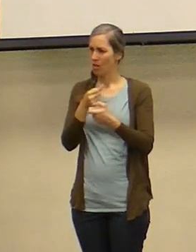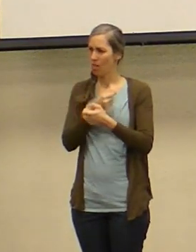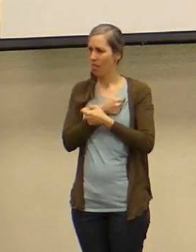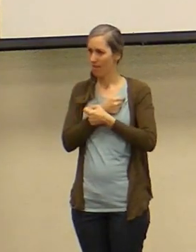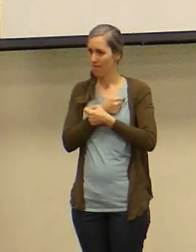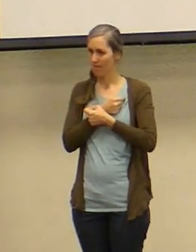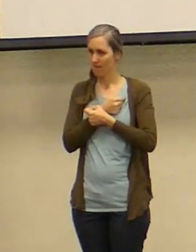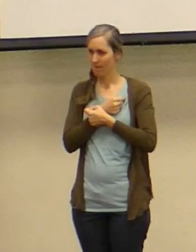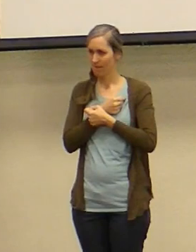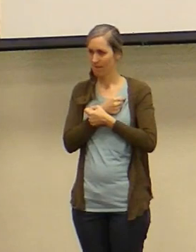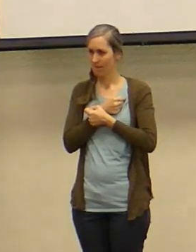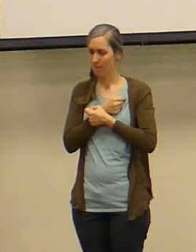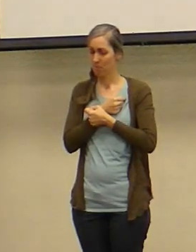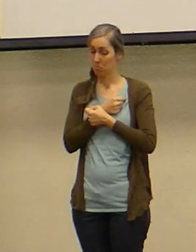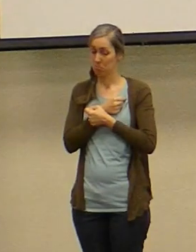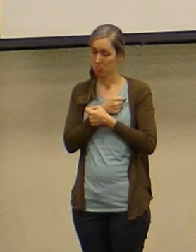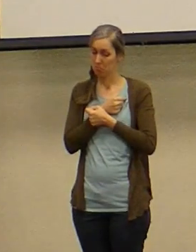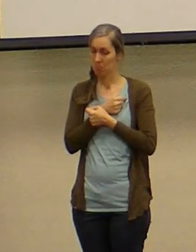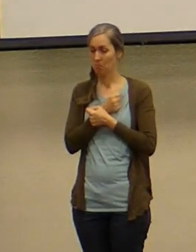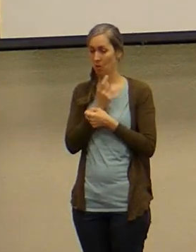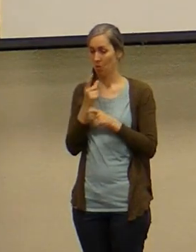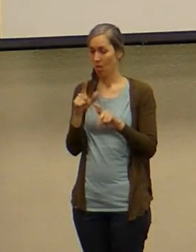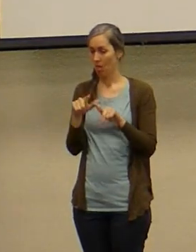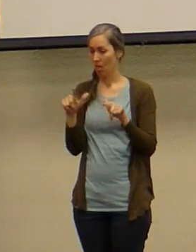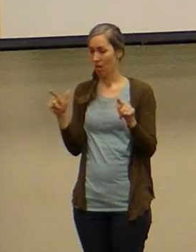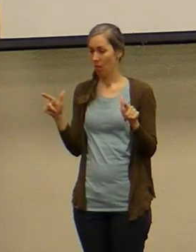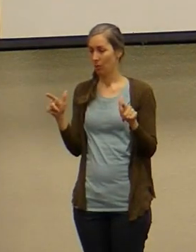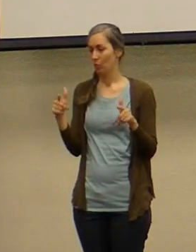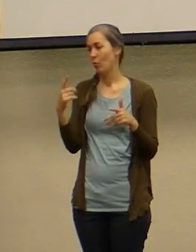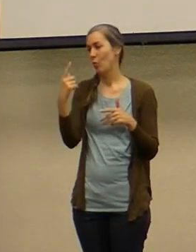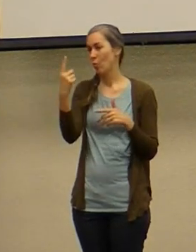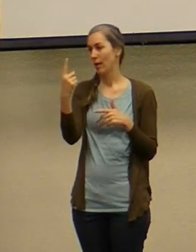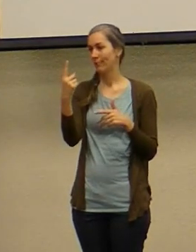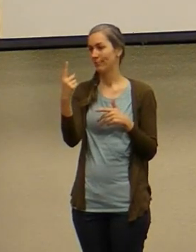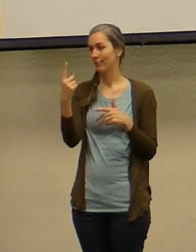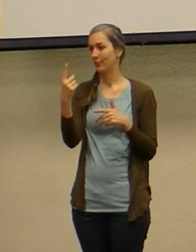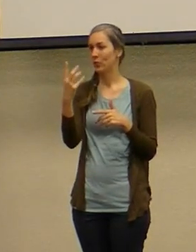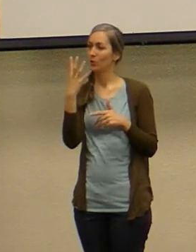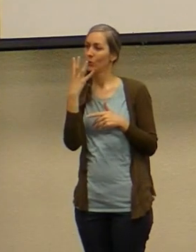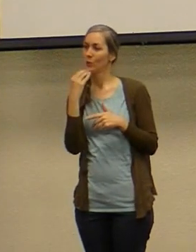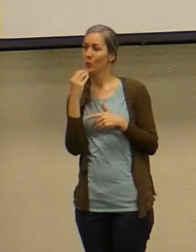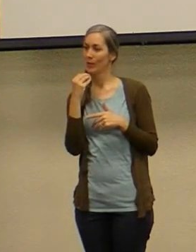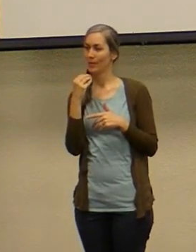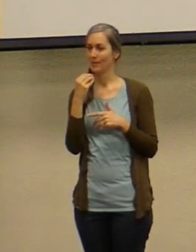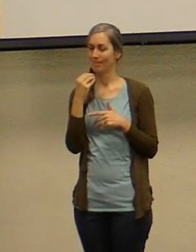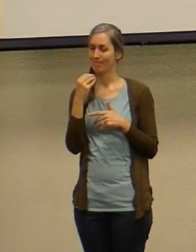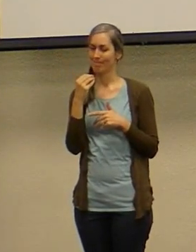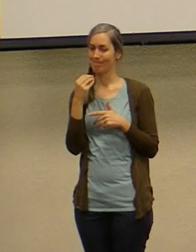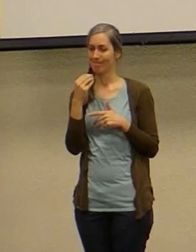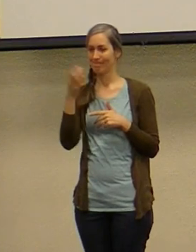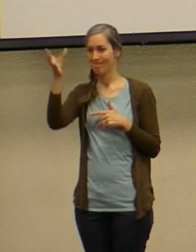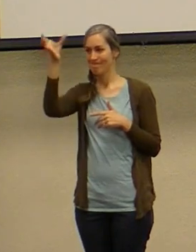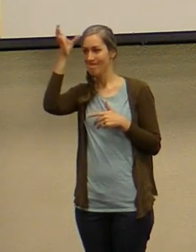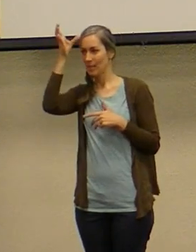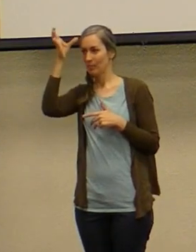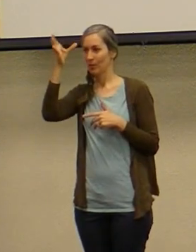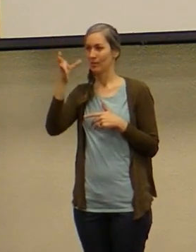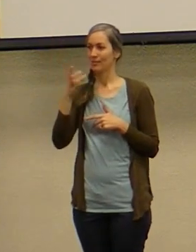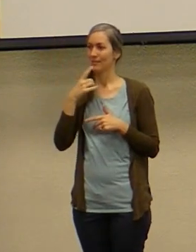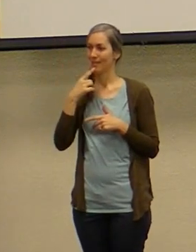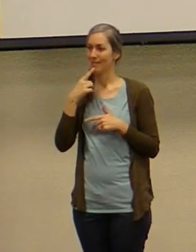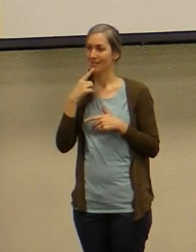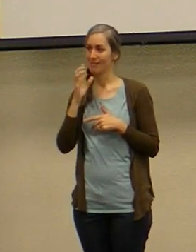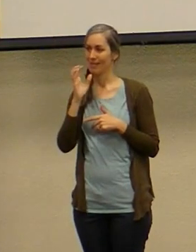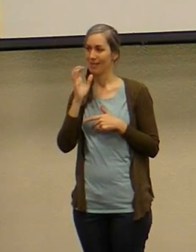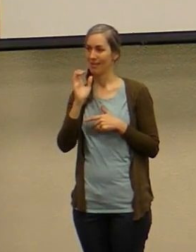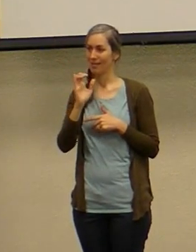one one language and a jewish expert would call the hebrew words overstuffed suitcases of meaning